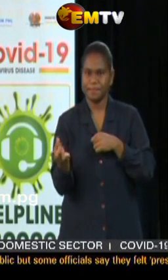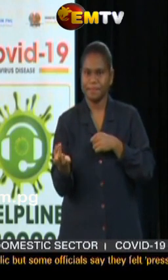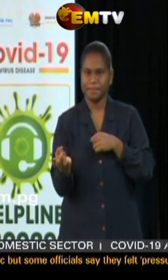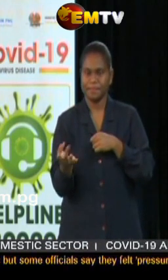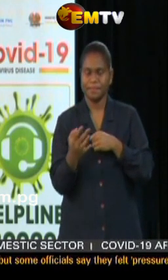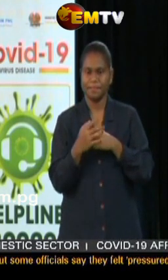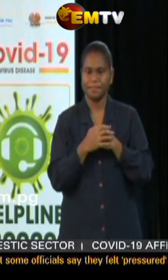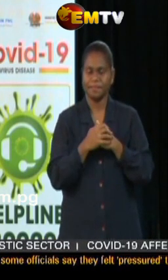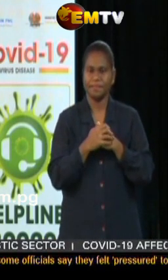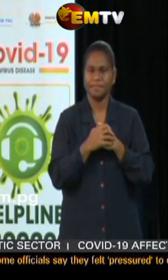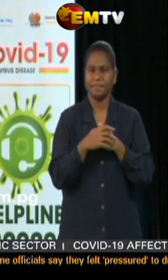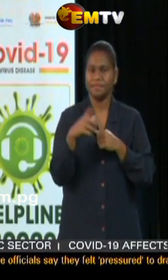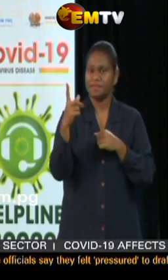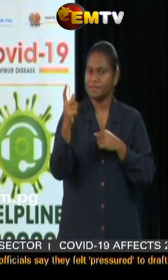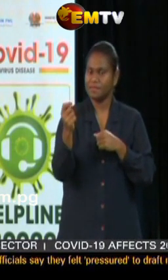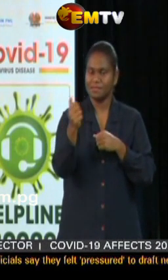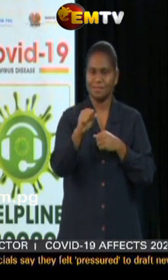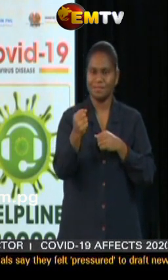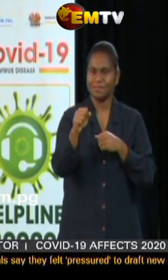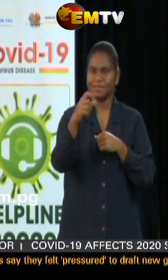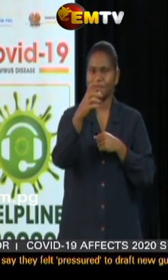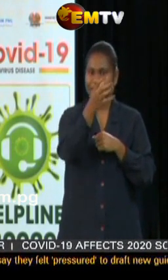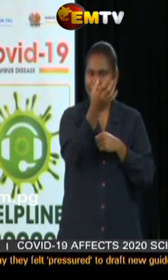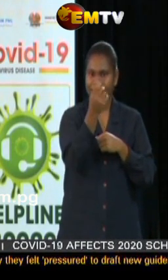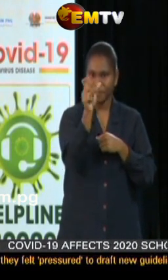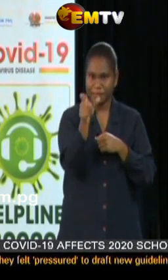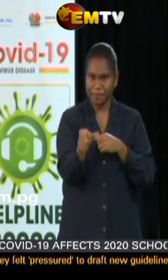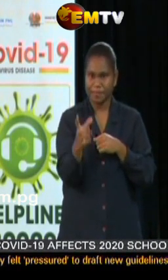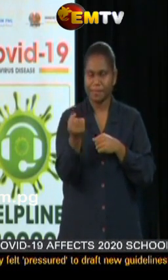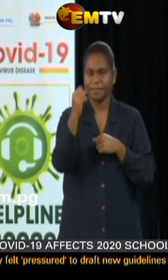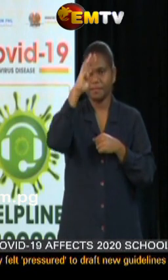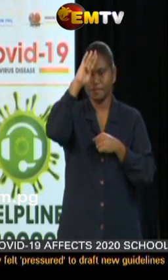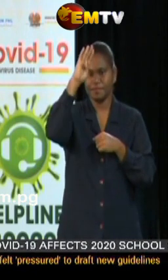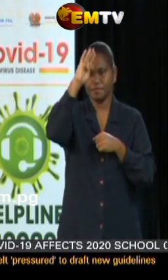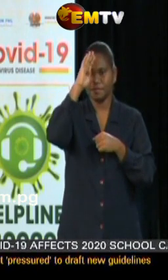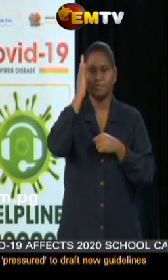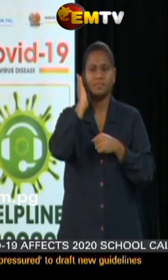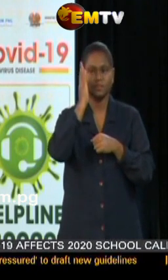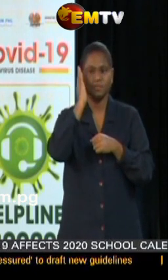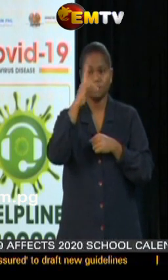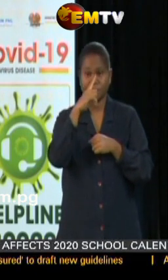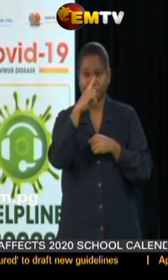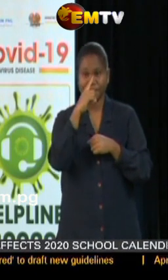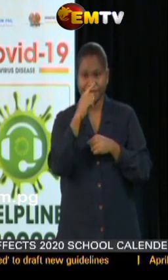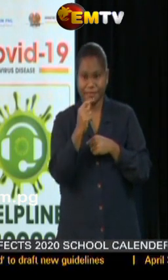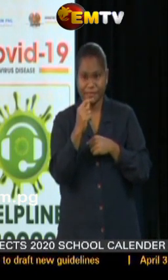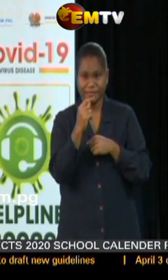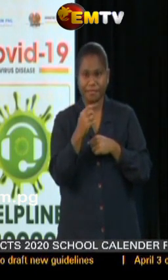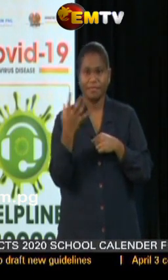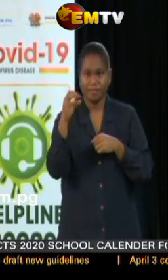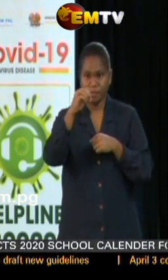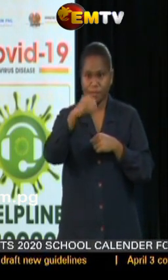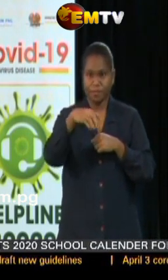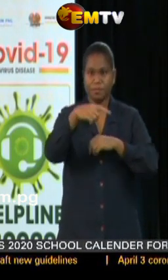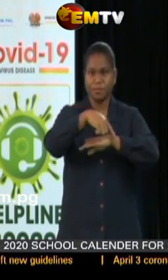presence of coronavirus still in us, and we feel that the schools can respond to living with a danger and allowing